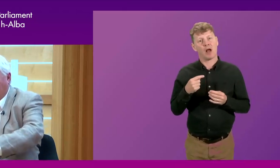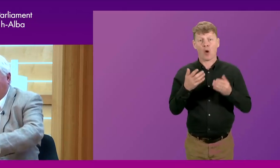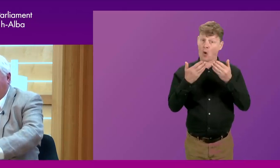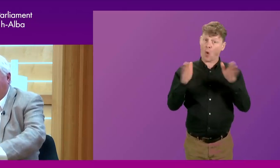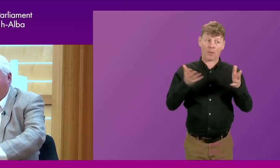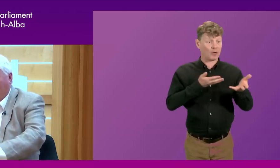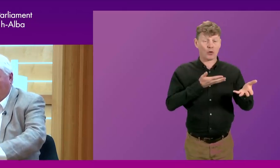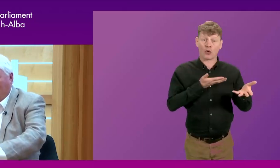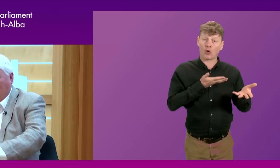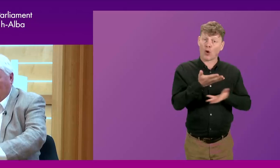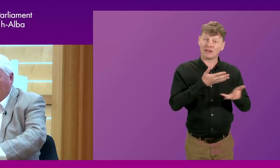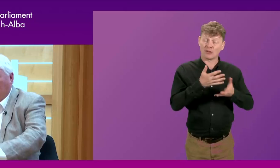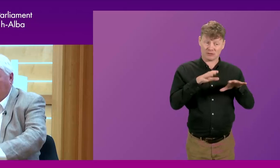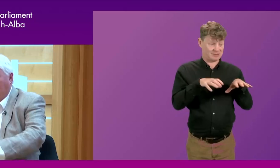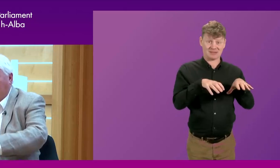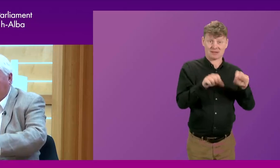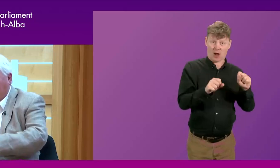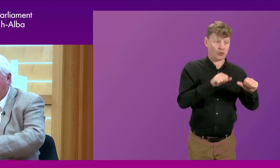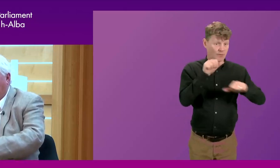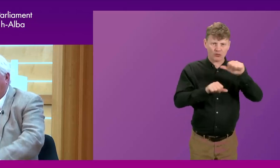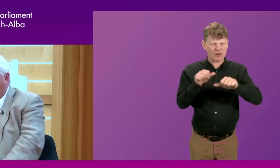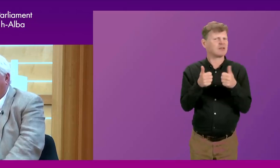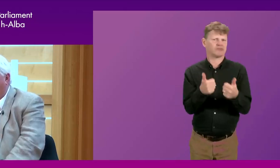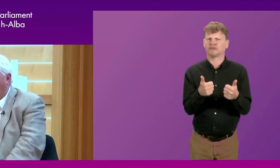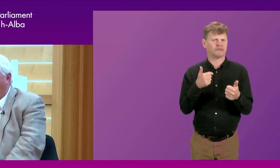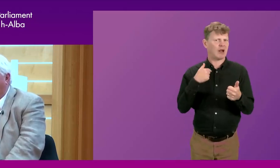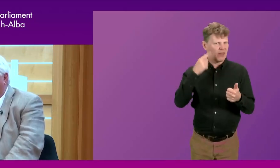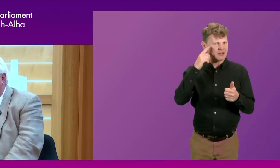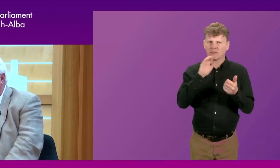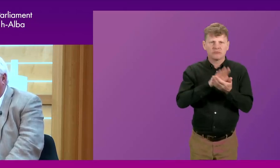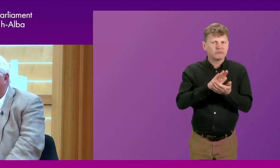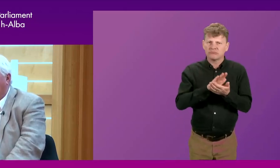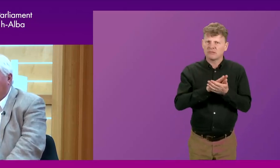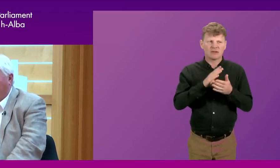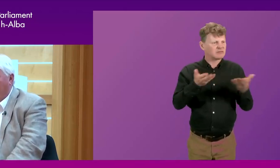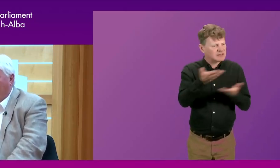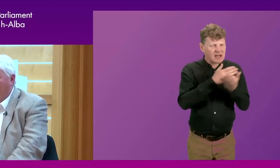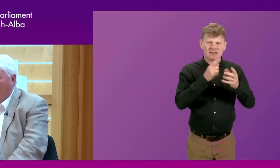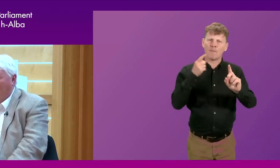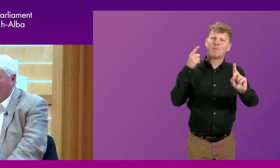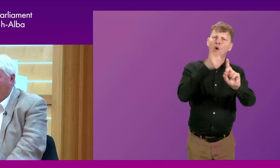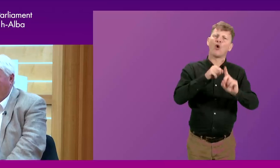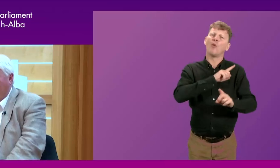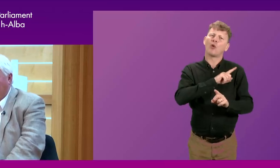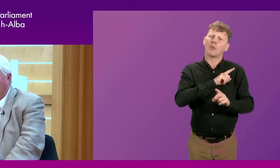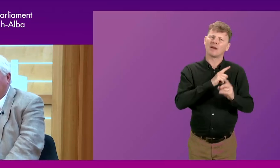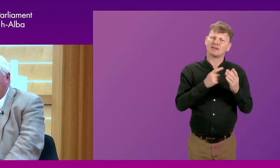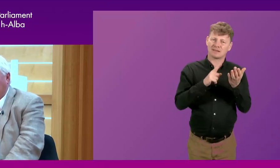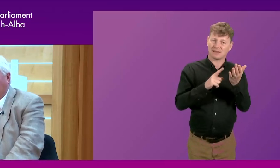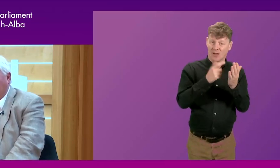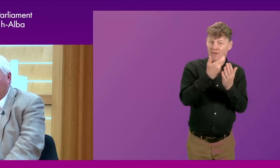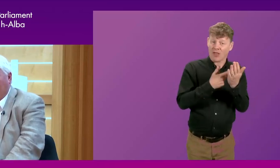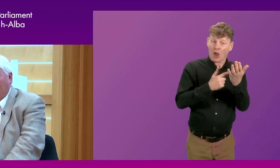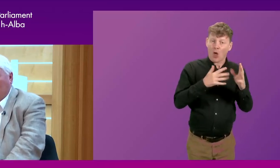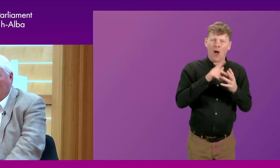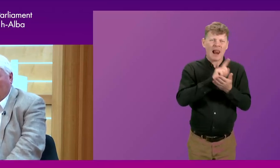consultation at the start of the legislative process to discuss the purpose of the legislation in the first place. think that's excellent. It's the later